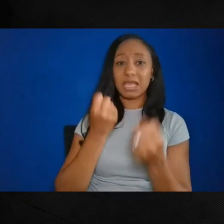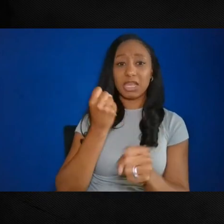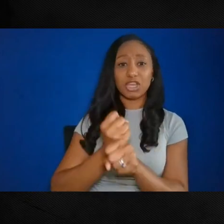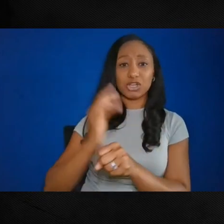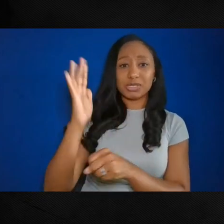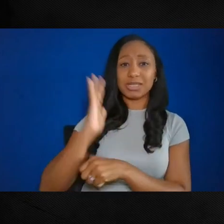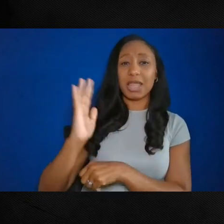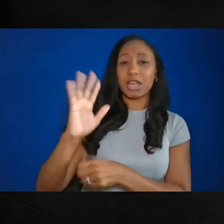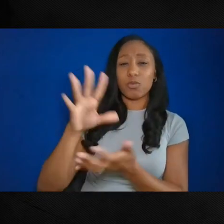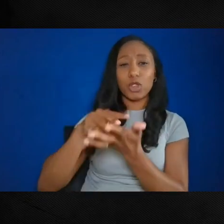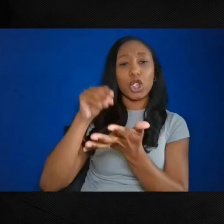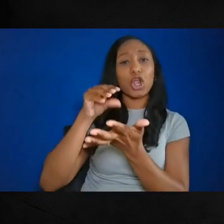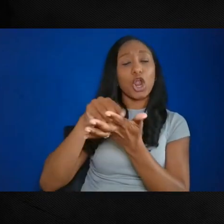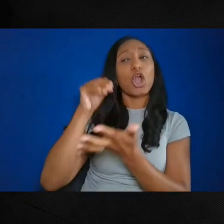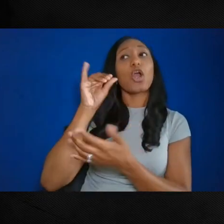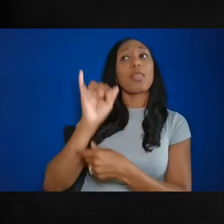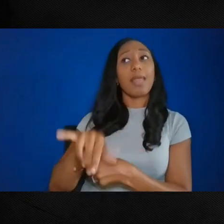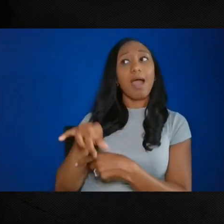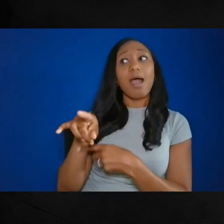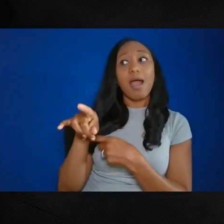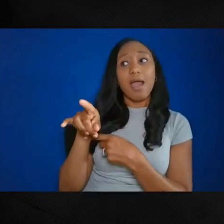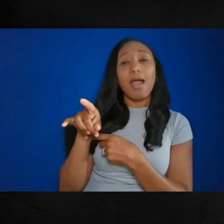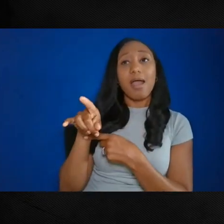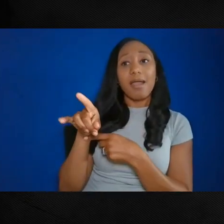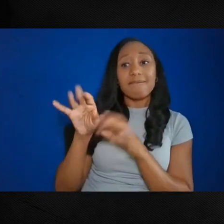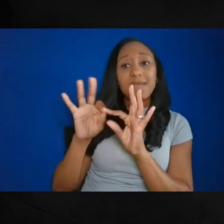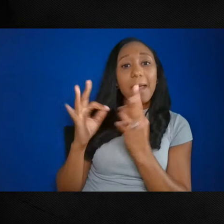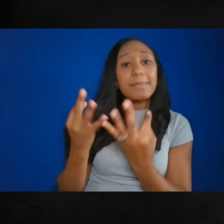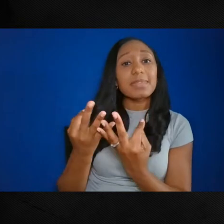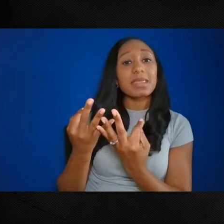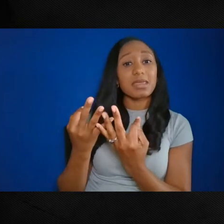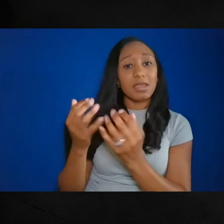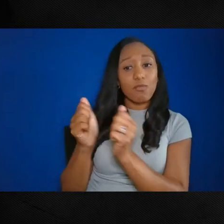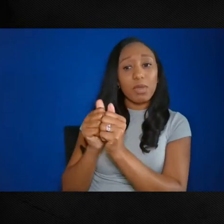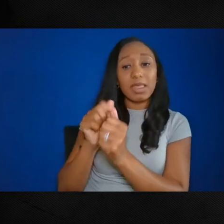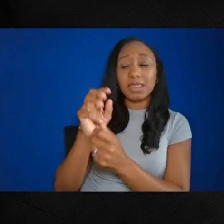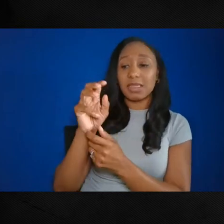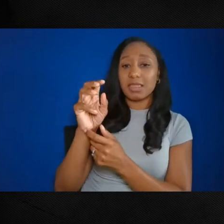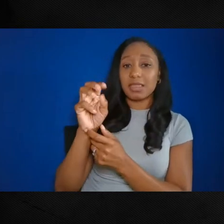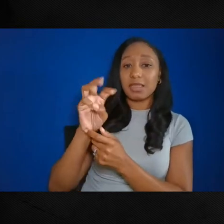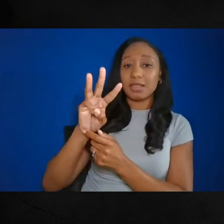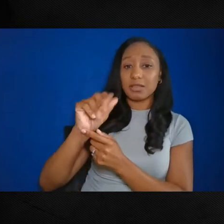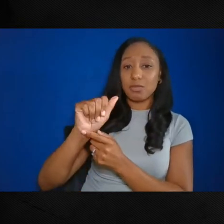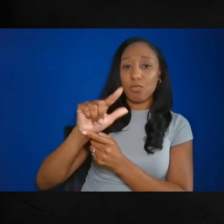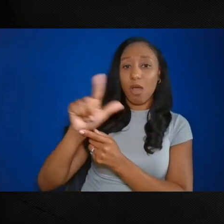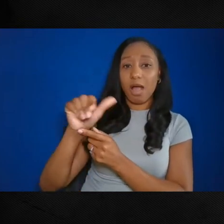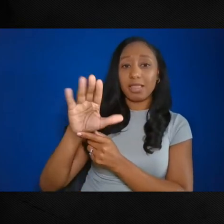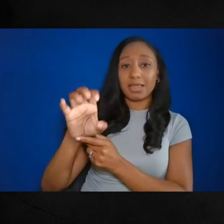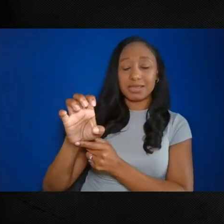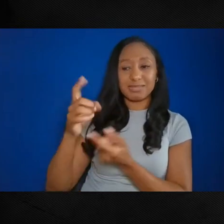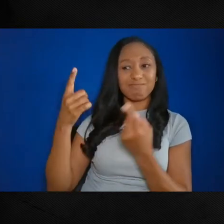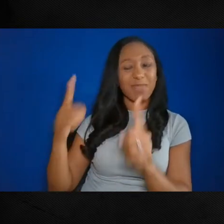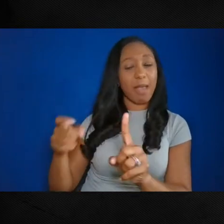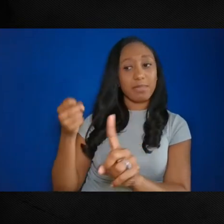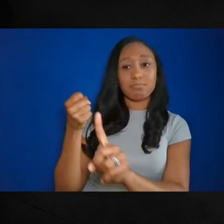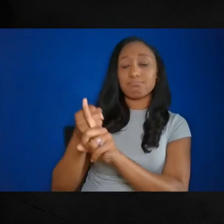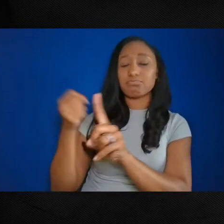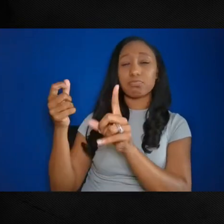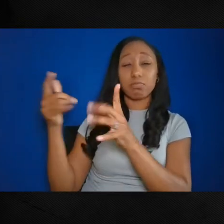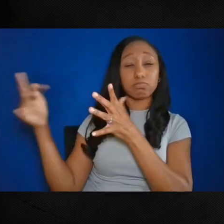news that Mr. Wallace and members of his family were lost in a severe bay storm in 1977.